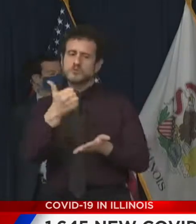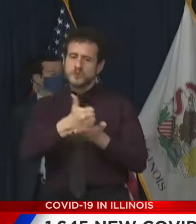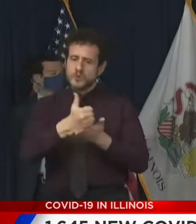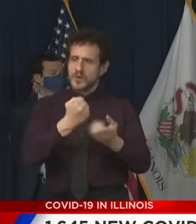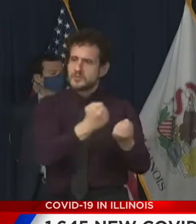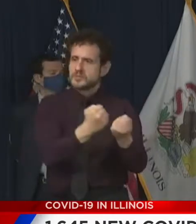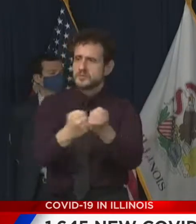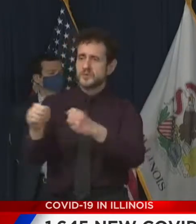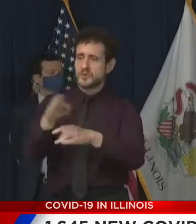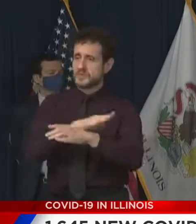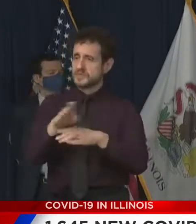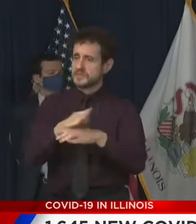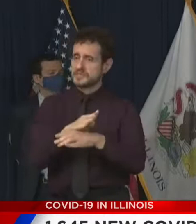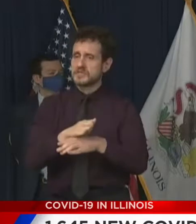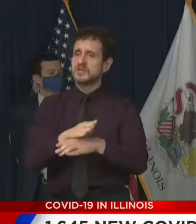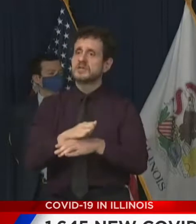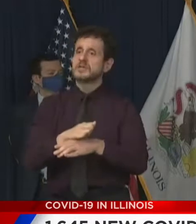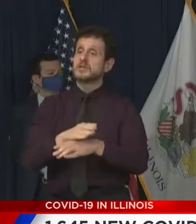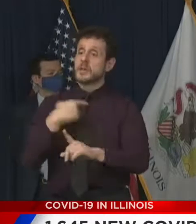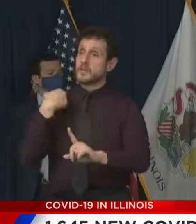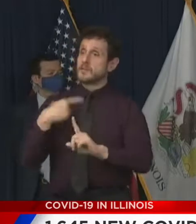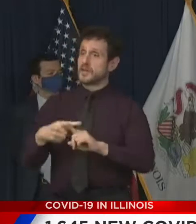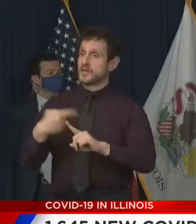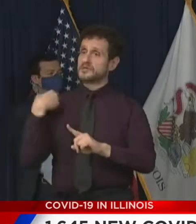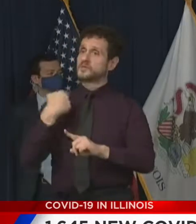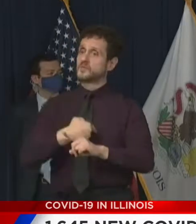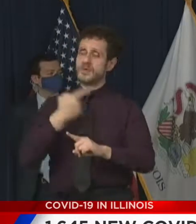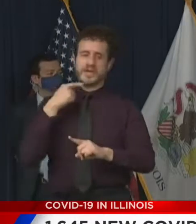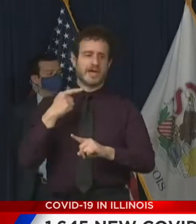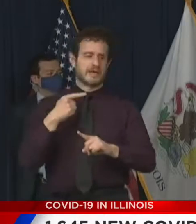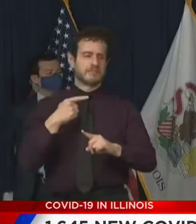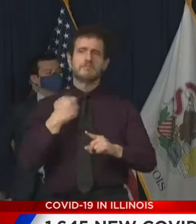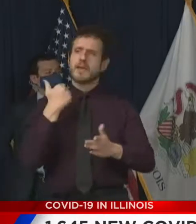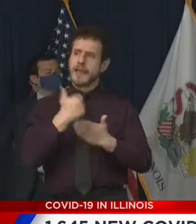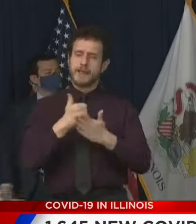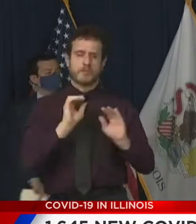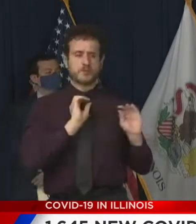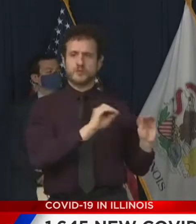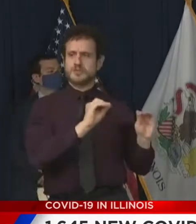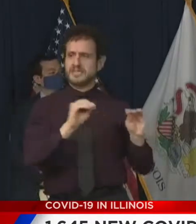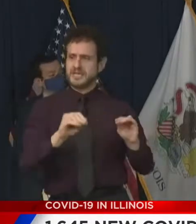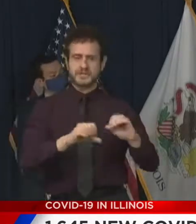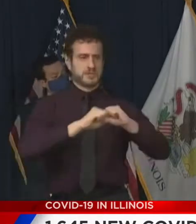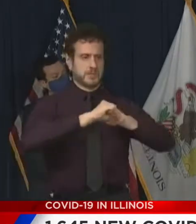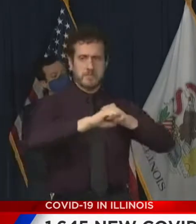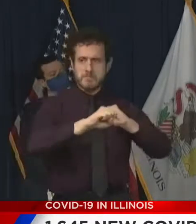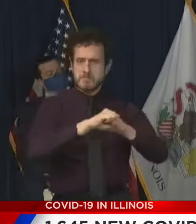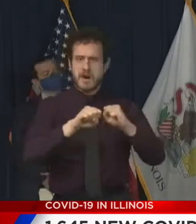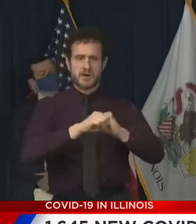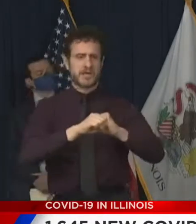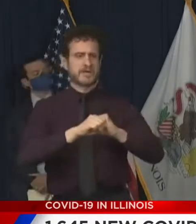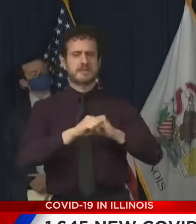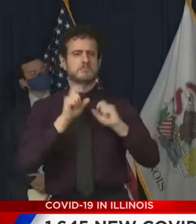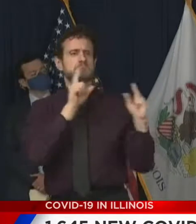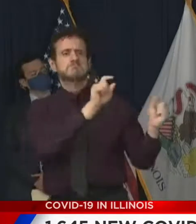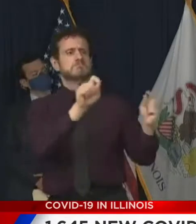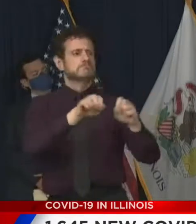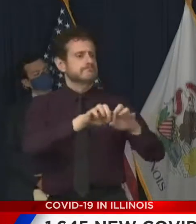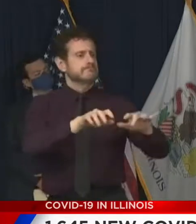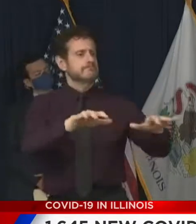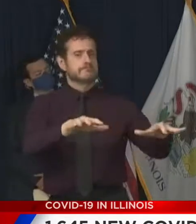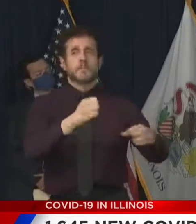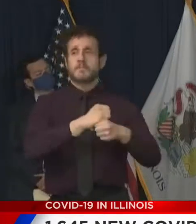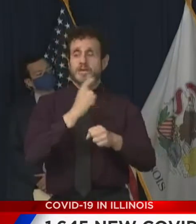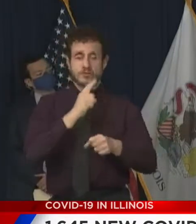market, if you will, on behalf of the state, to make sure that everyone who might